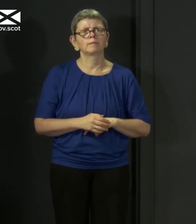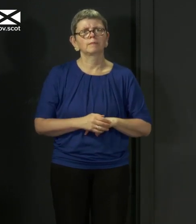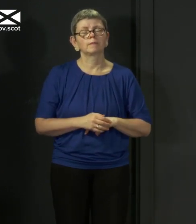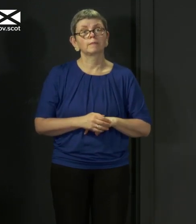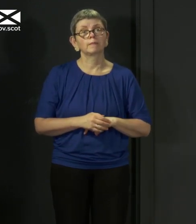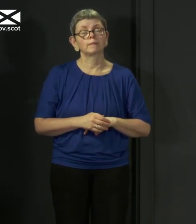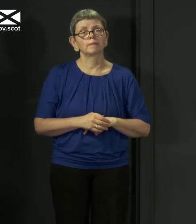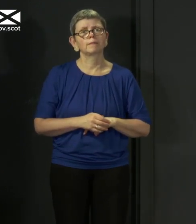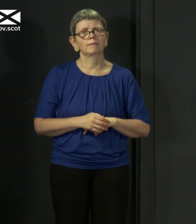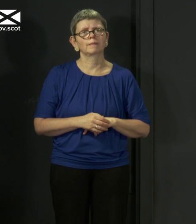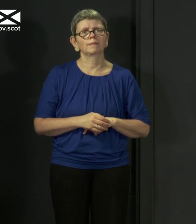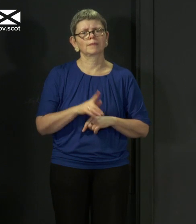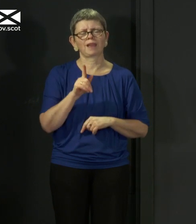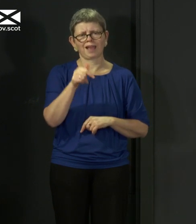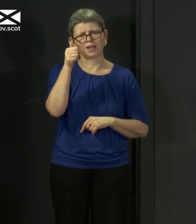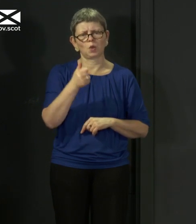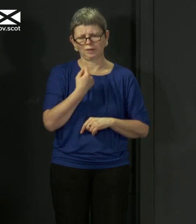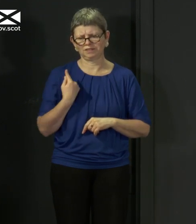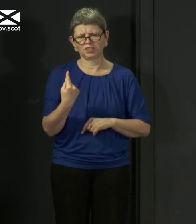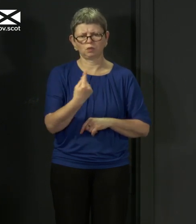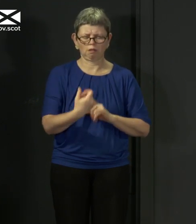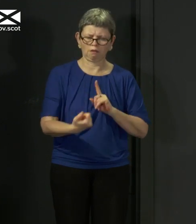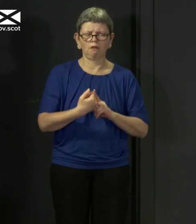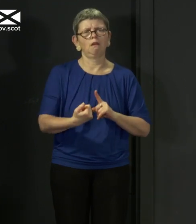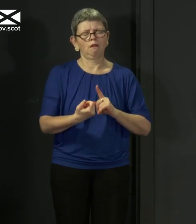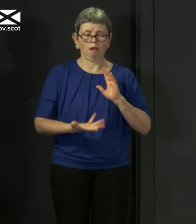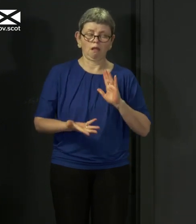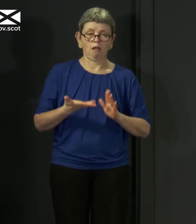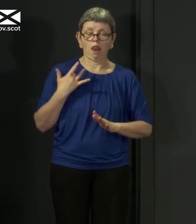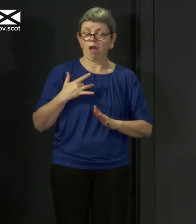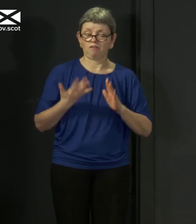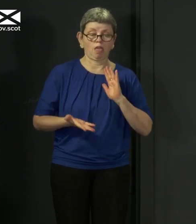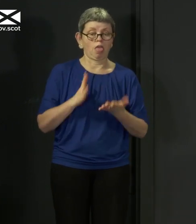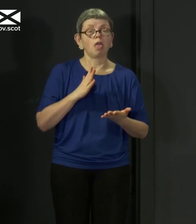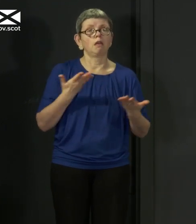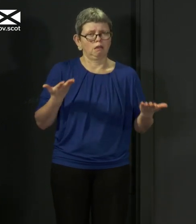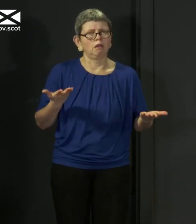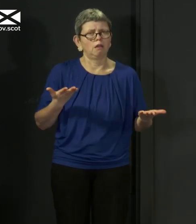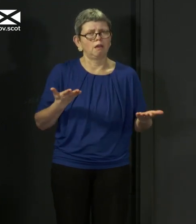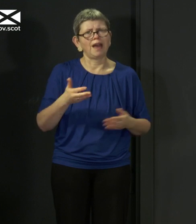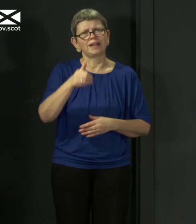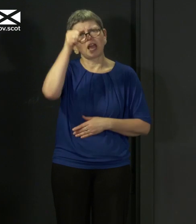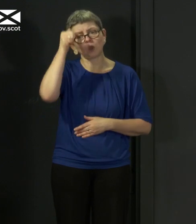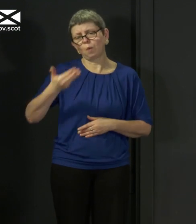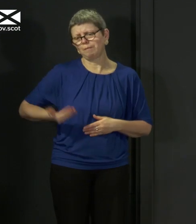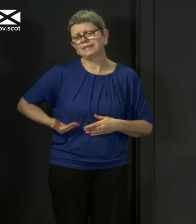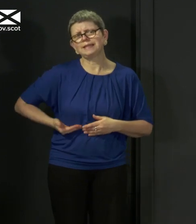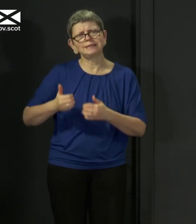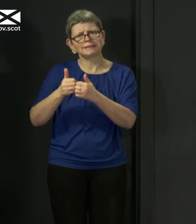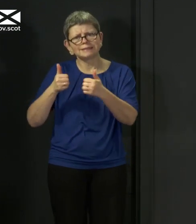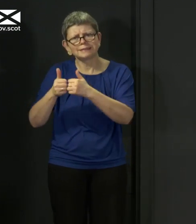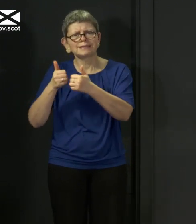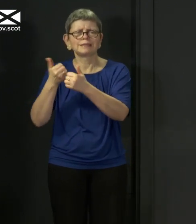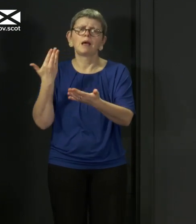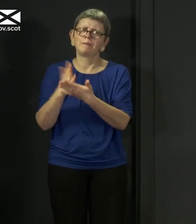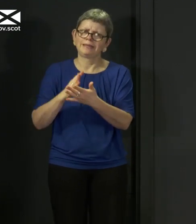impact on all of us as individuals, I absolutely understand the anxieties of business, and I am acutely aware of the social and